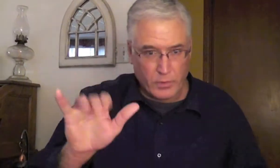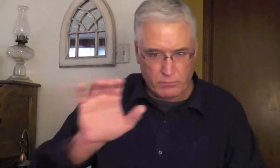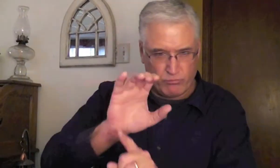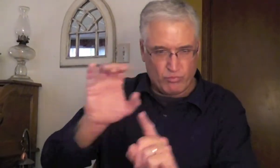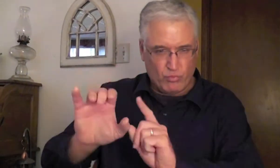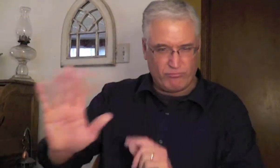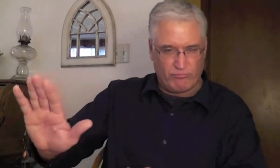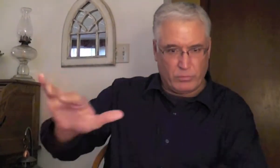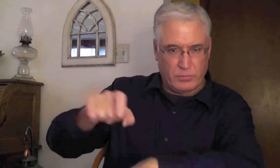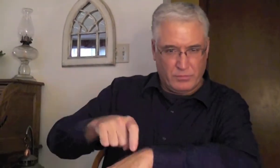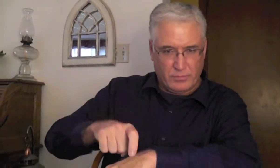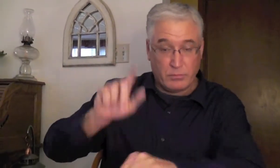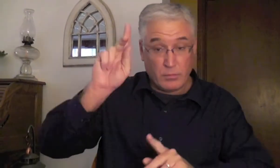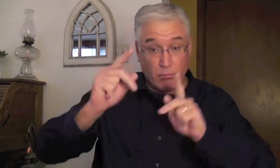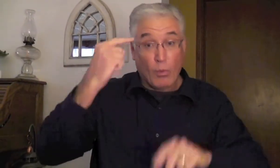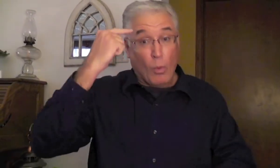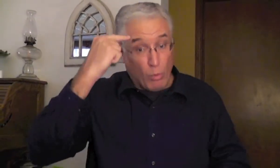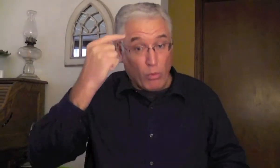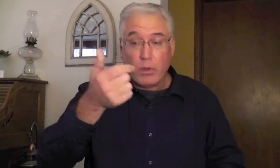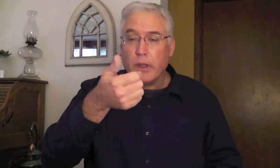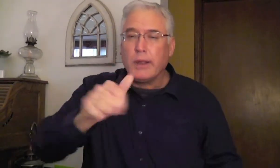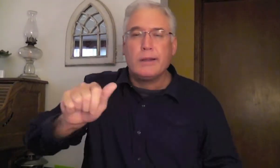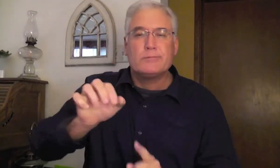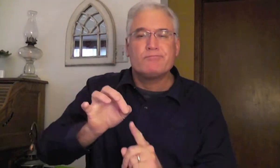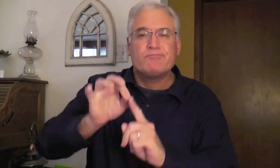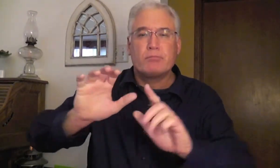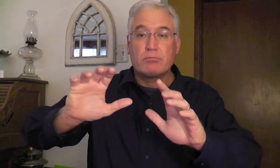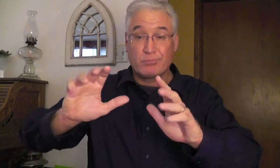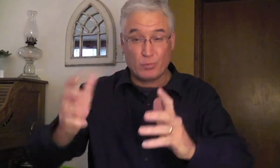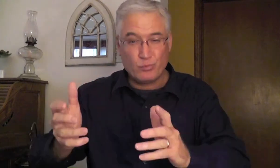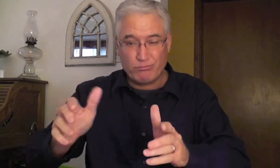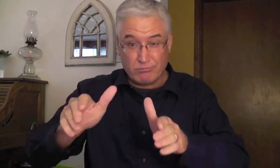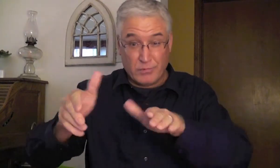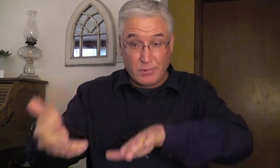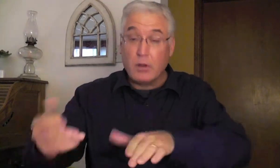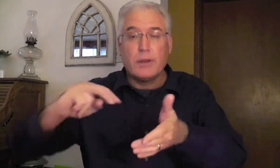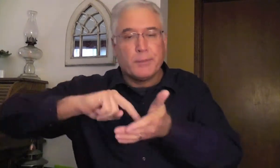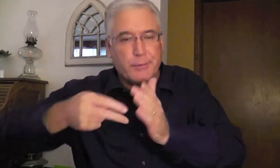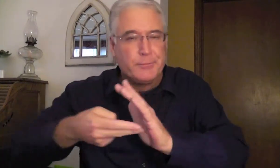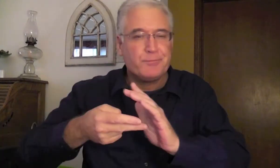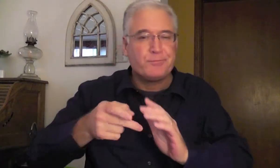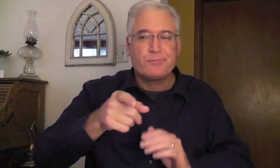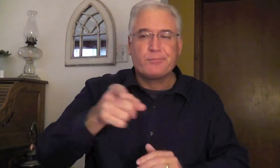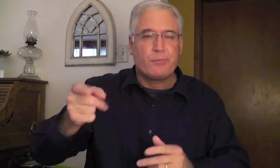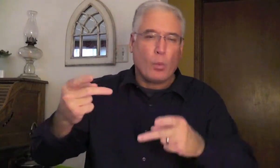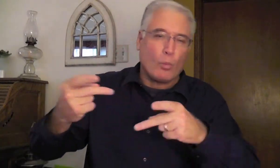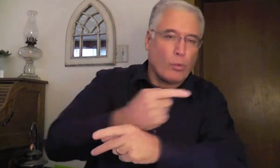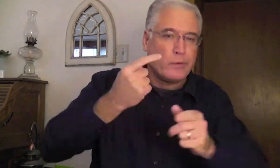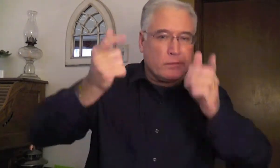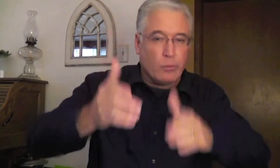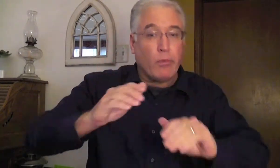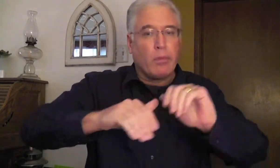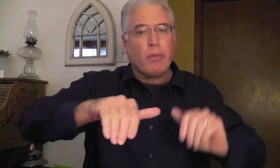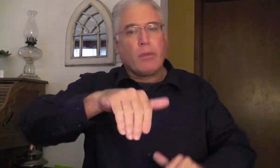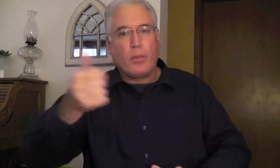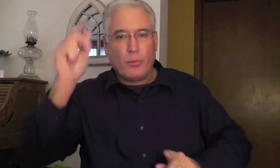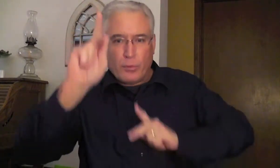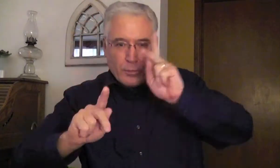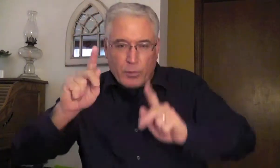During the culture back at that time, people thought that any group, particular group of people that died, that they were worse